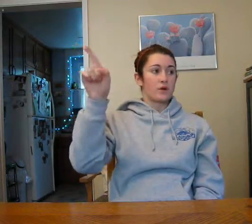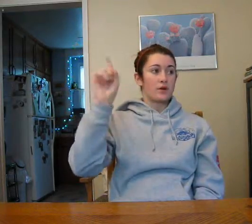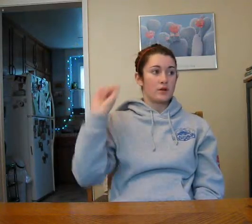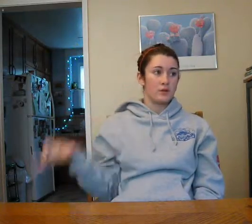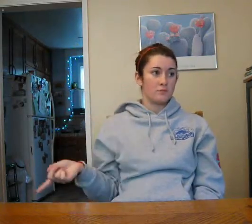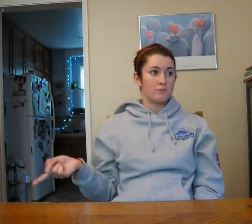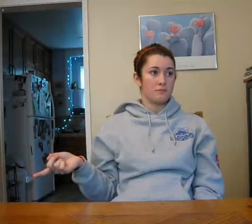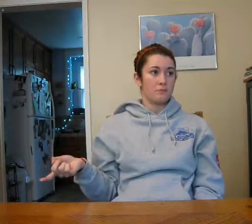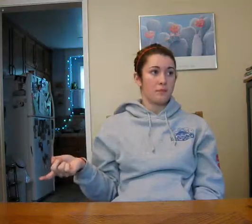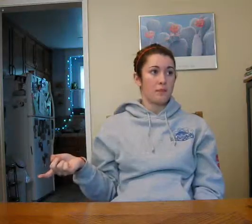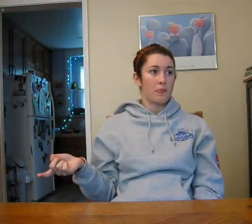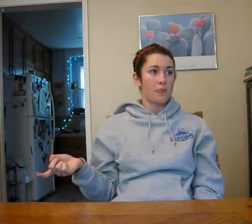him.